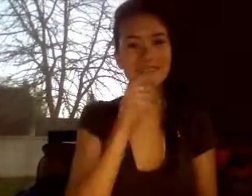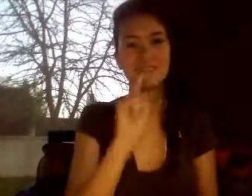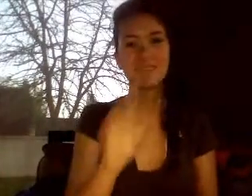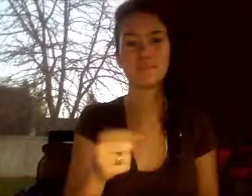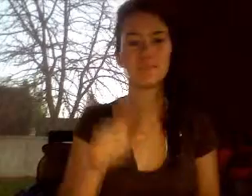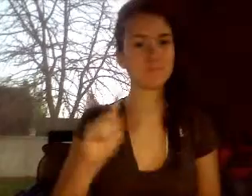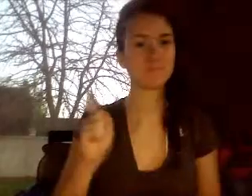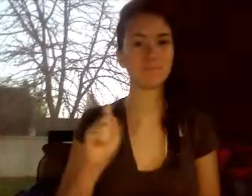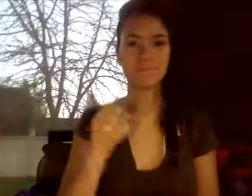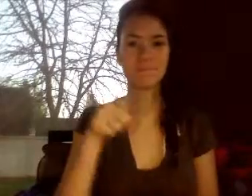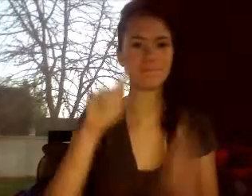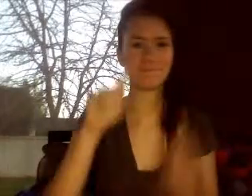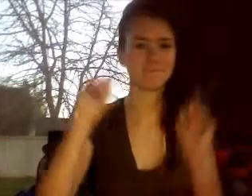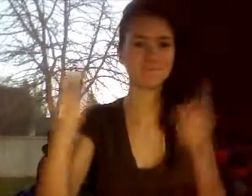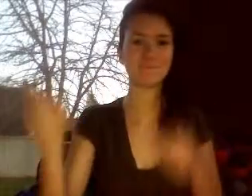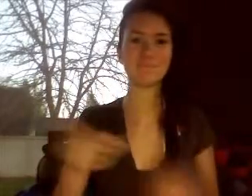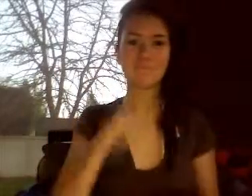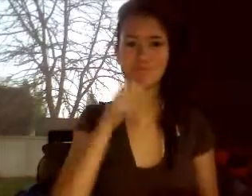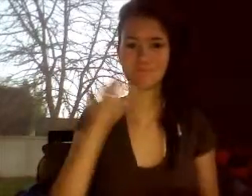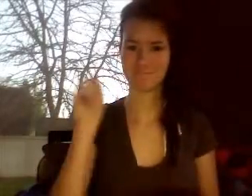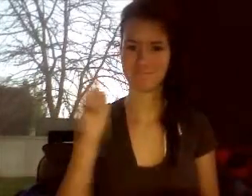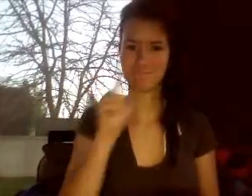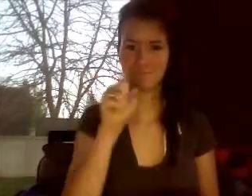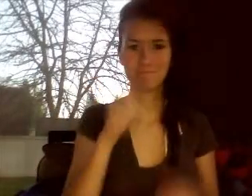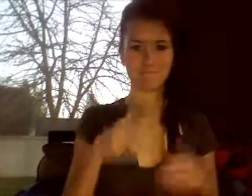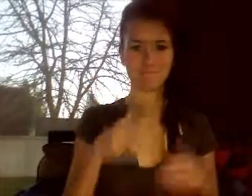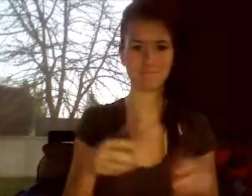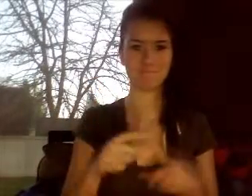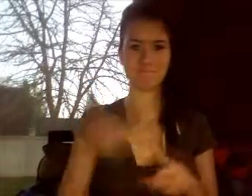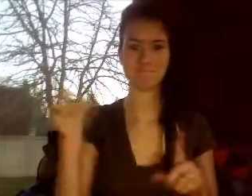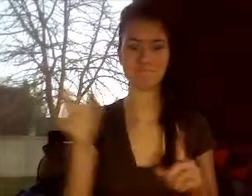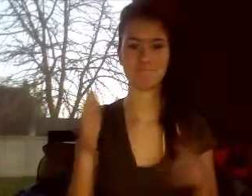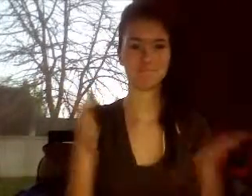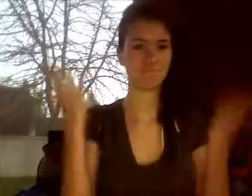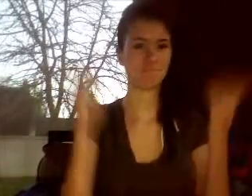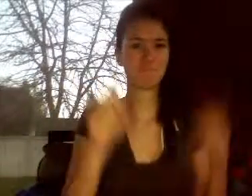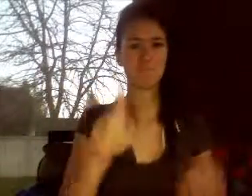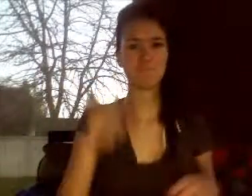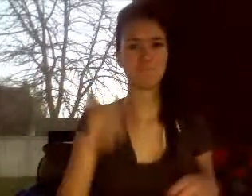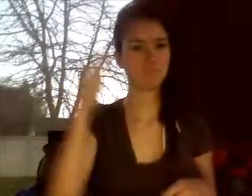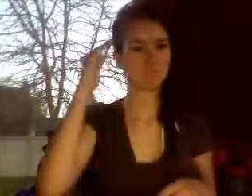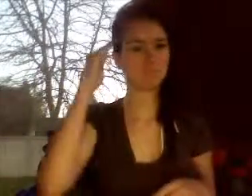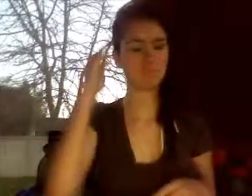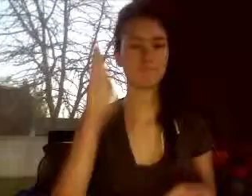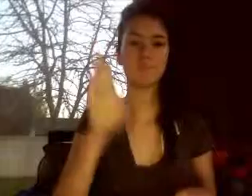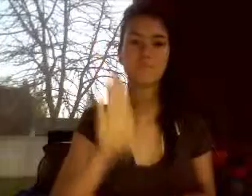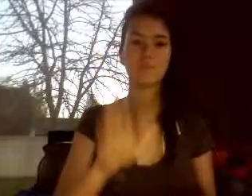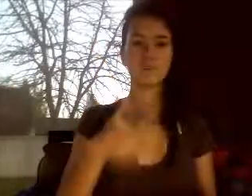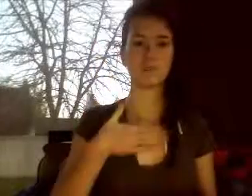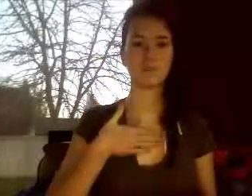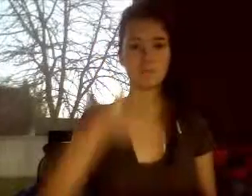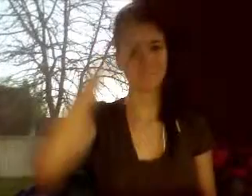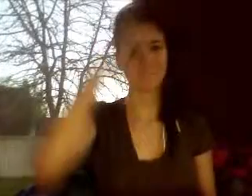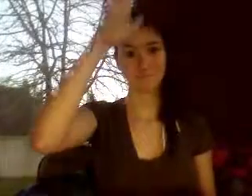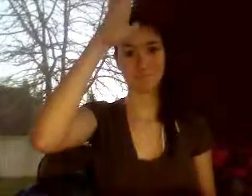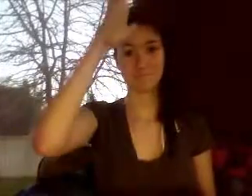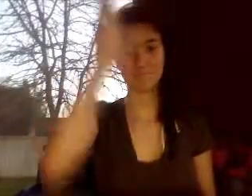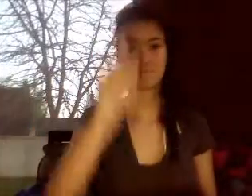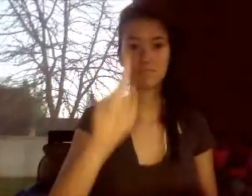Who are you? And where did you go? And where are you from? And what do you know? You're in my blood and you're in my hair.